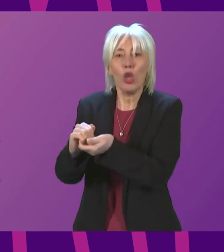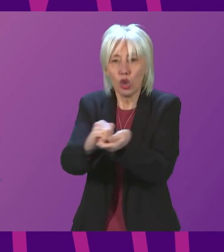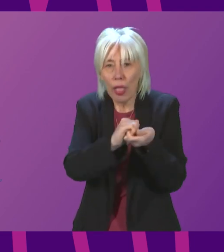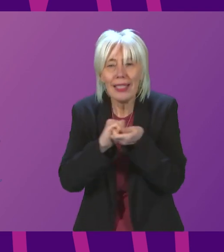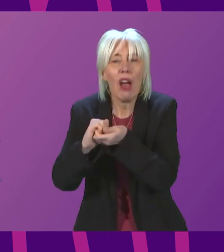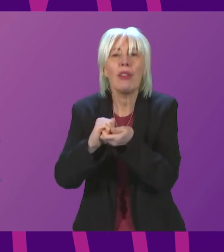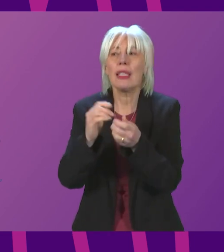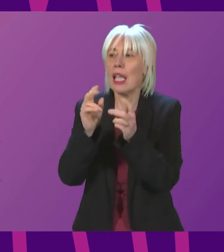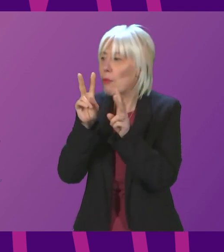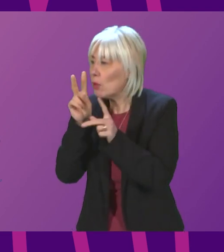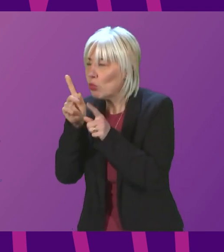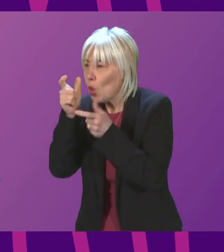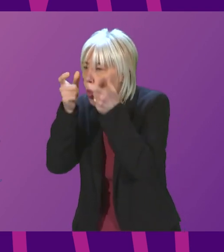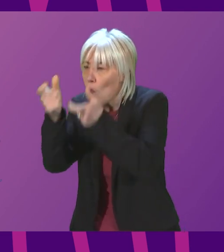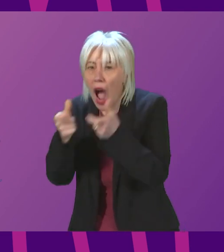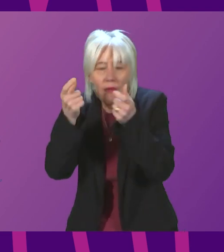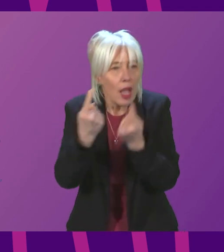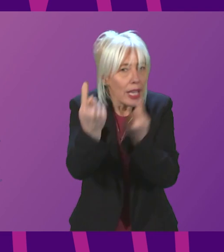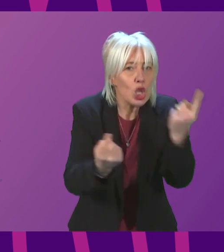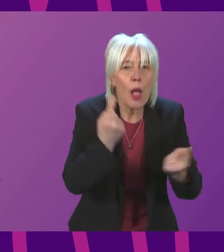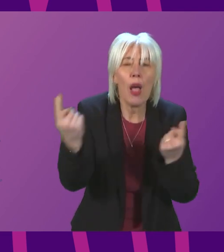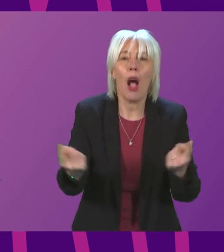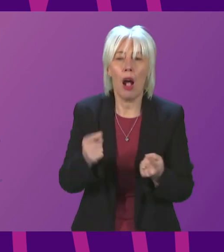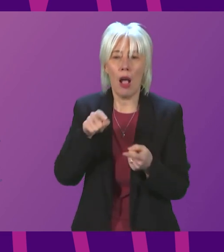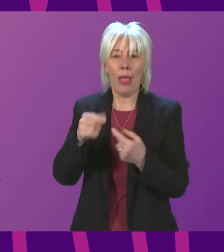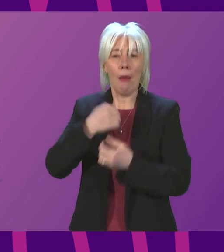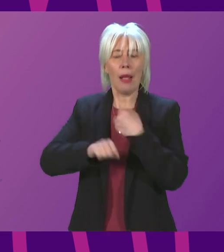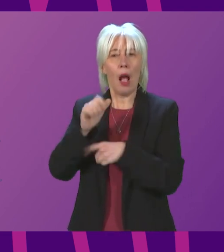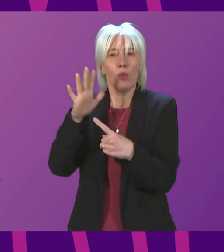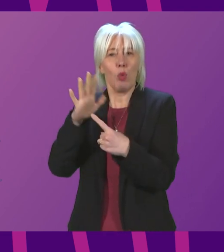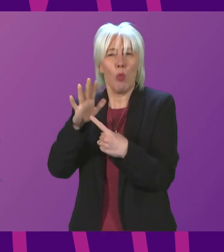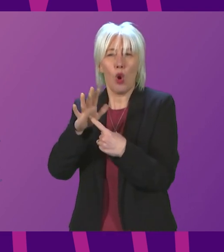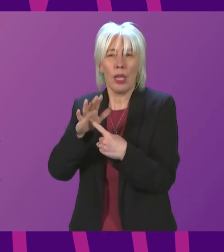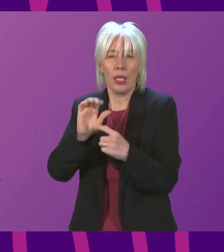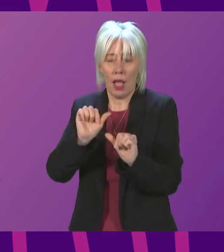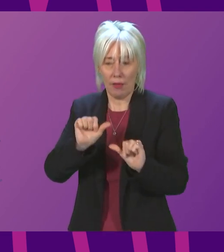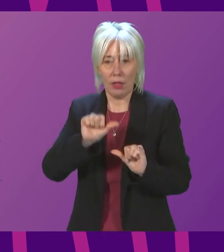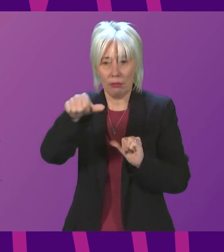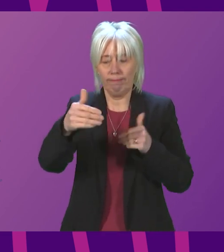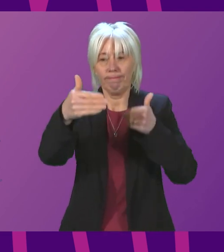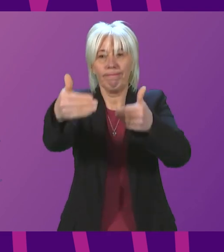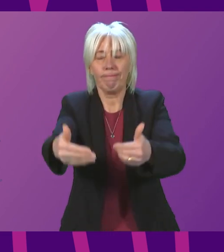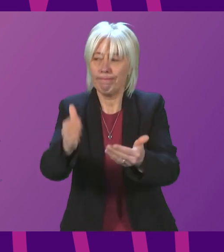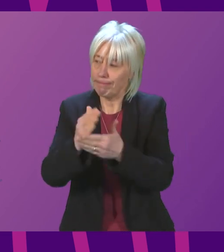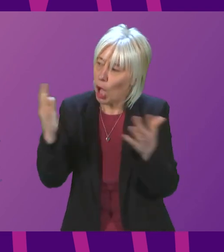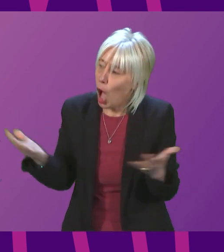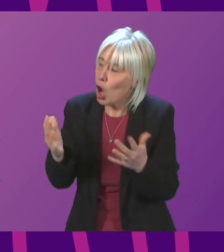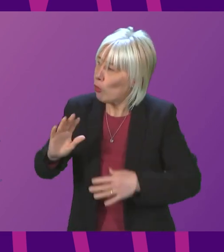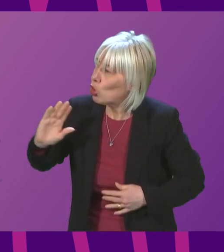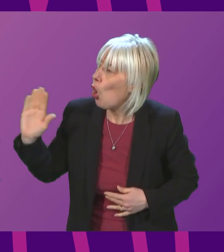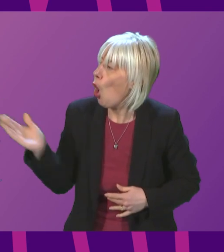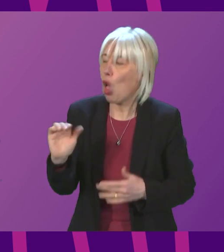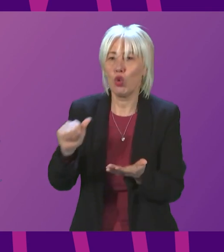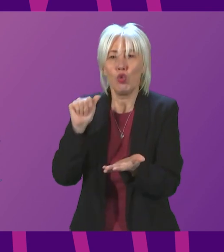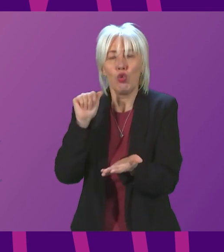looking out for each other it's about looking after each other and that becomes more important as we go into this next phase so I would encourage everybody to continue to do all the right